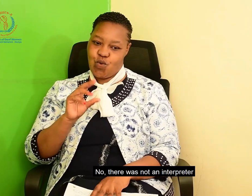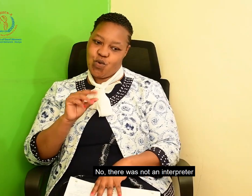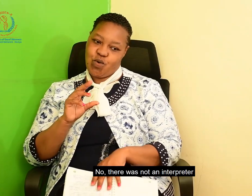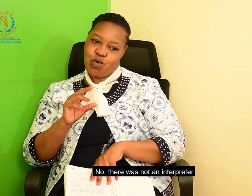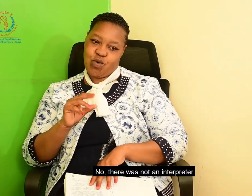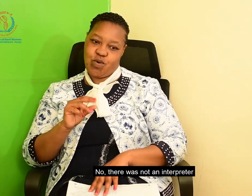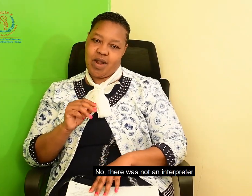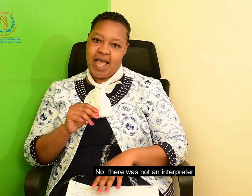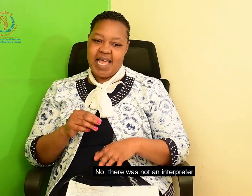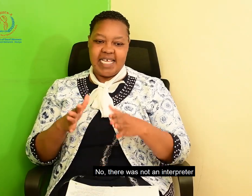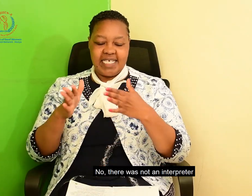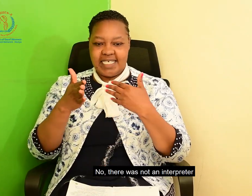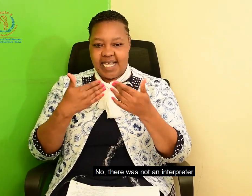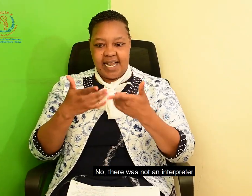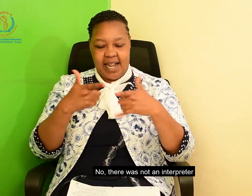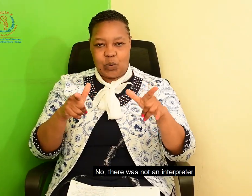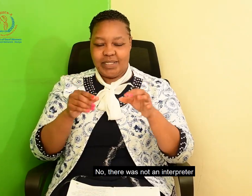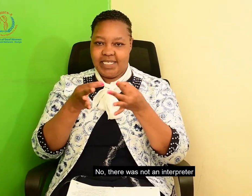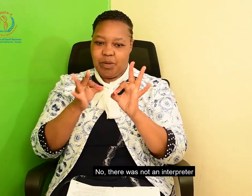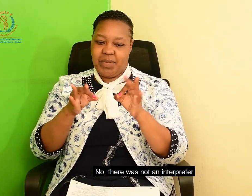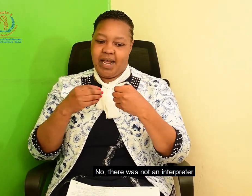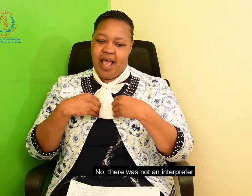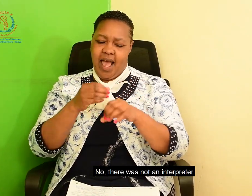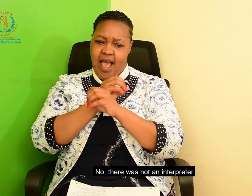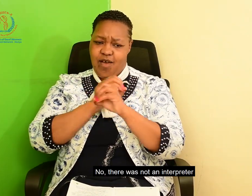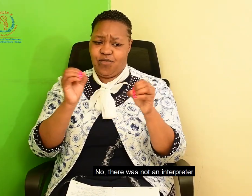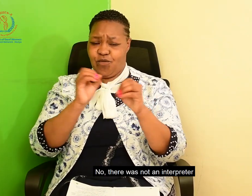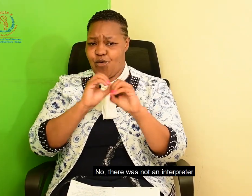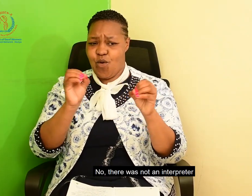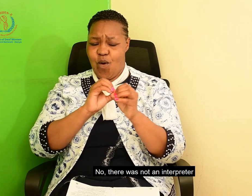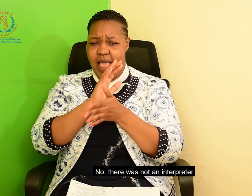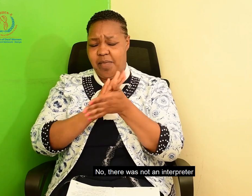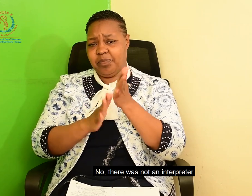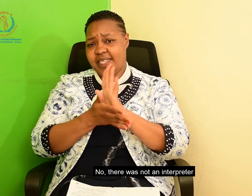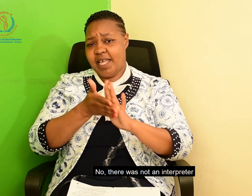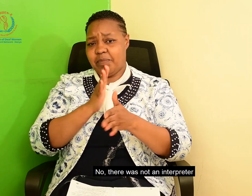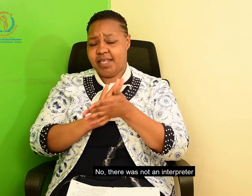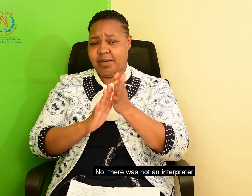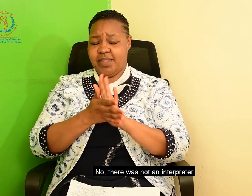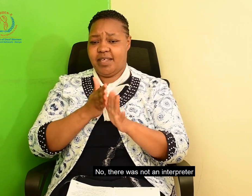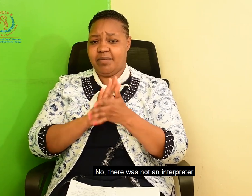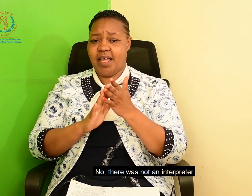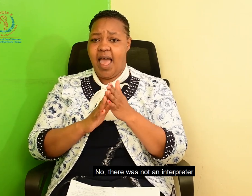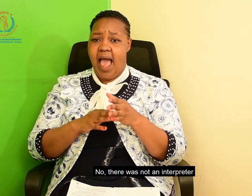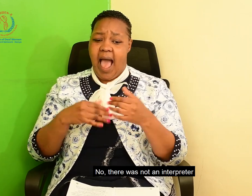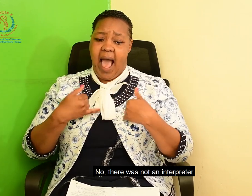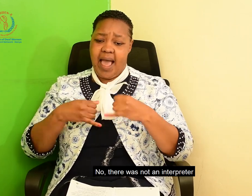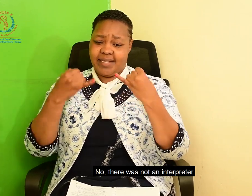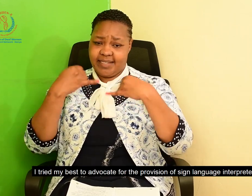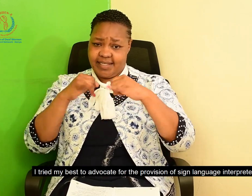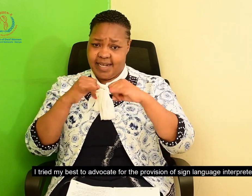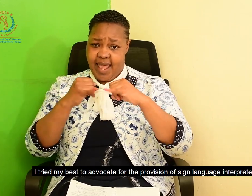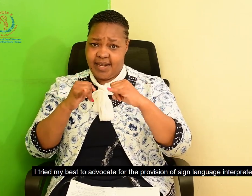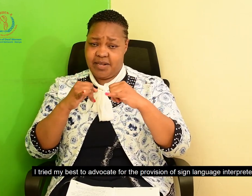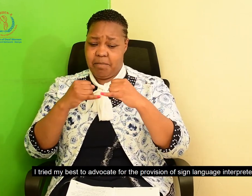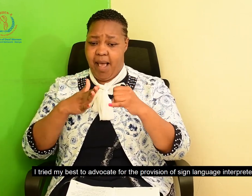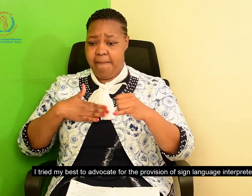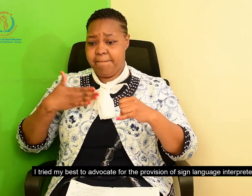there an interpreter? No, no, no, no. There wasn't an interpreter. We didn't have a sign language interpreter. I really tried my